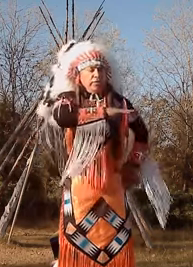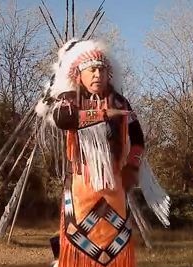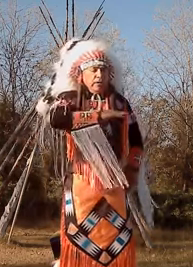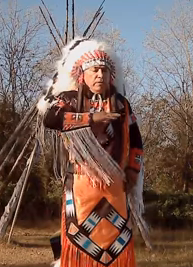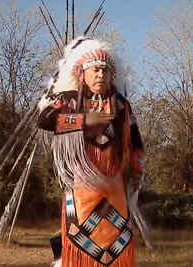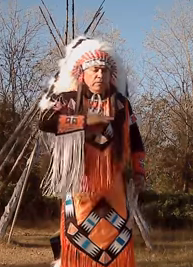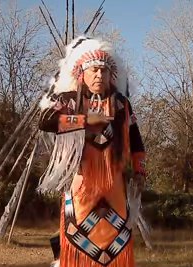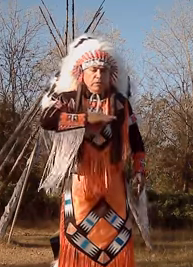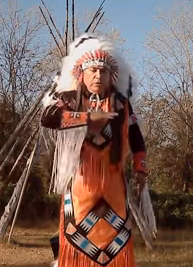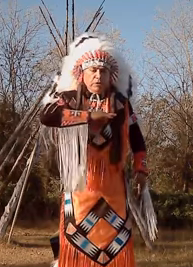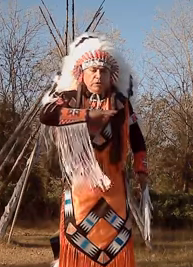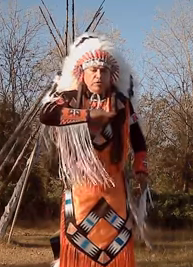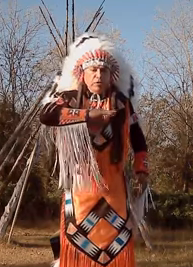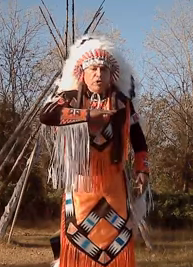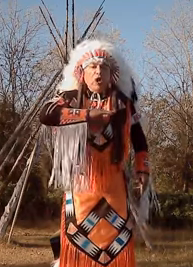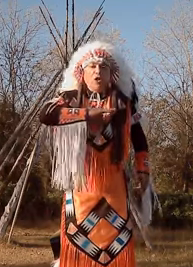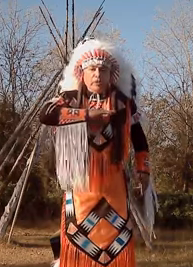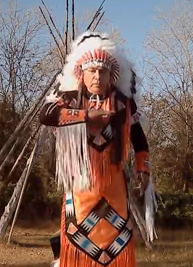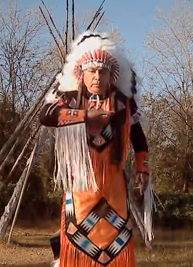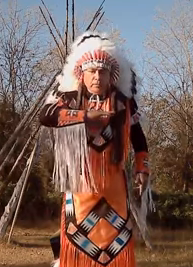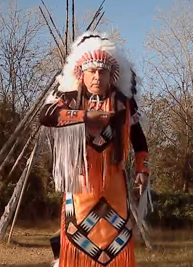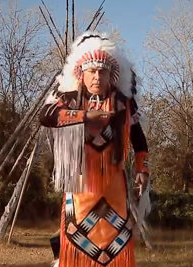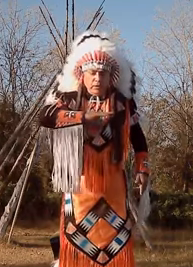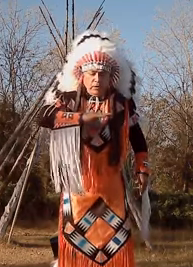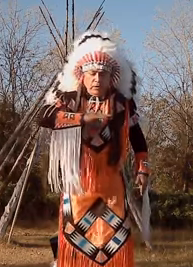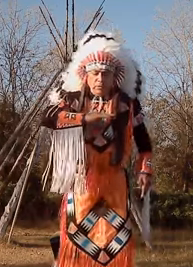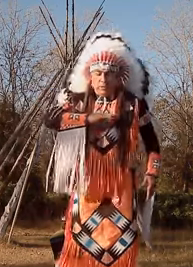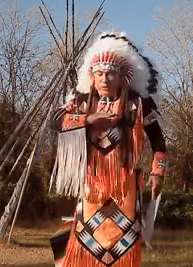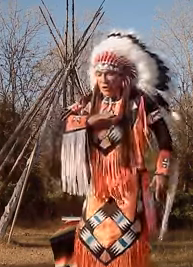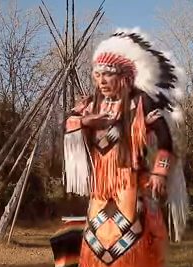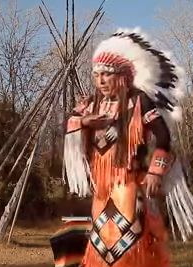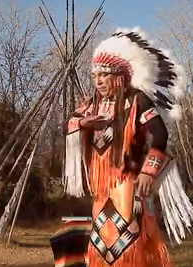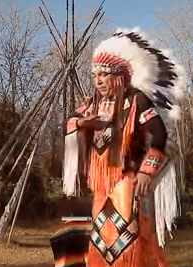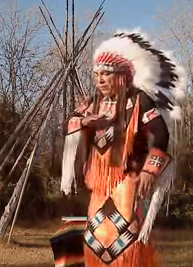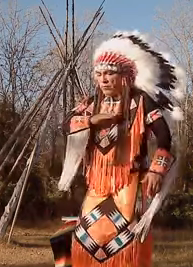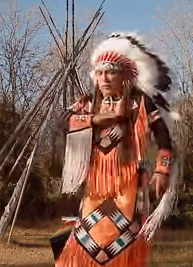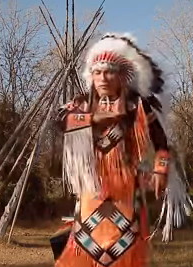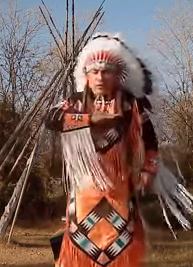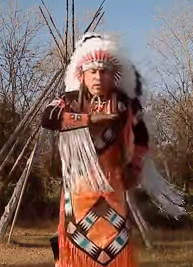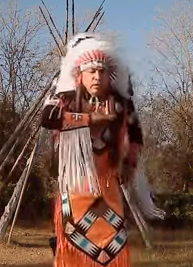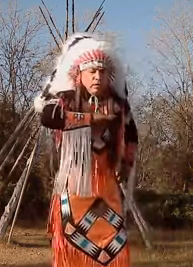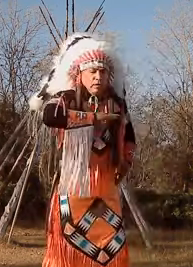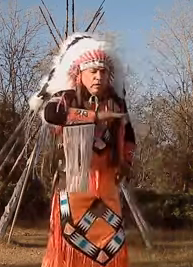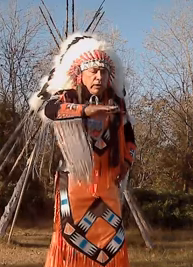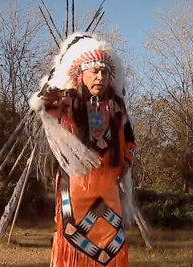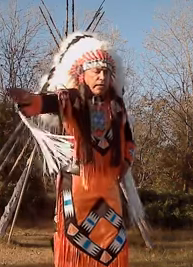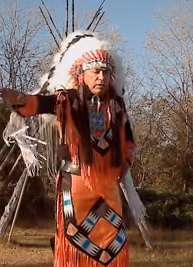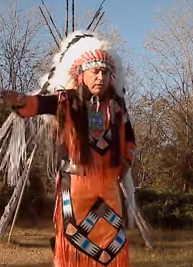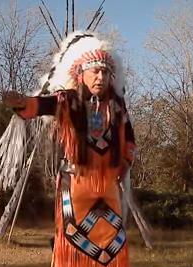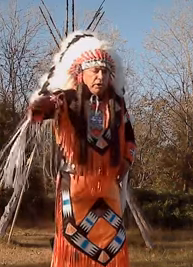from your from your heart from your heart out good